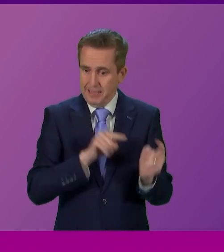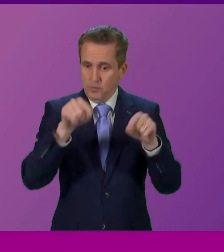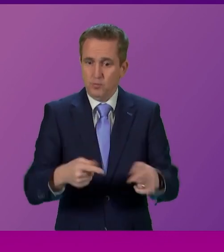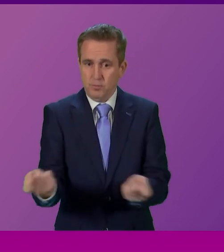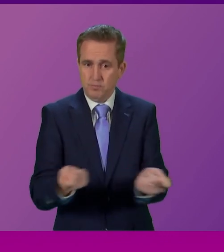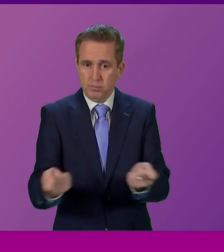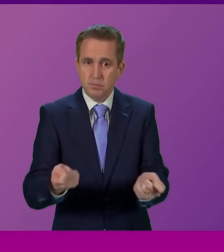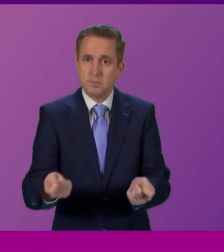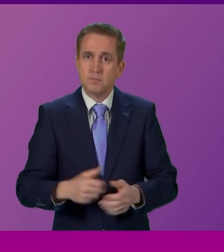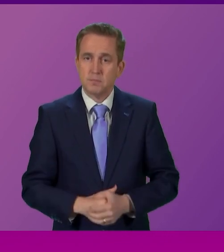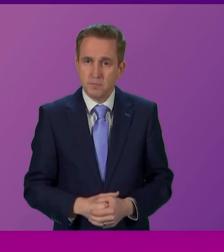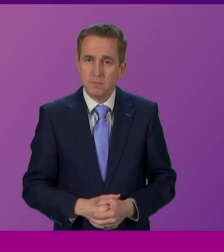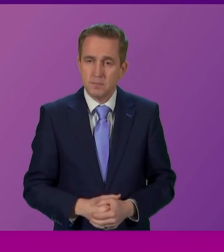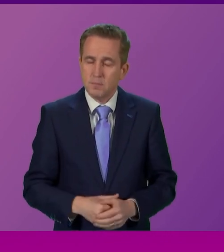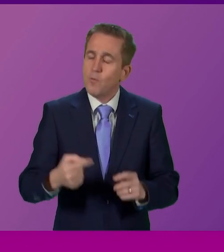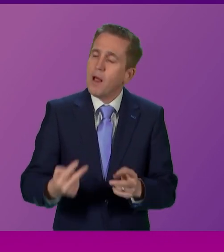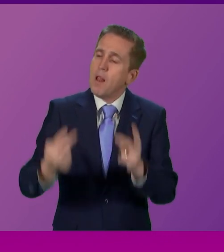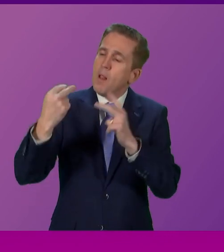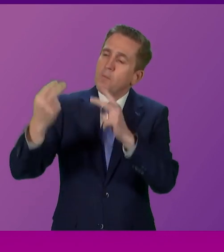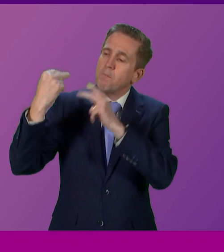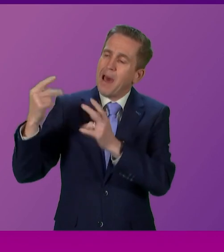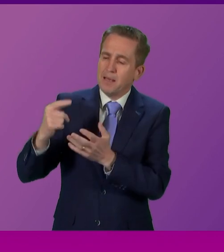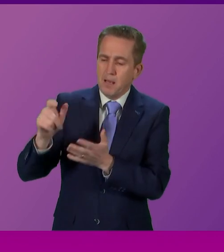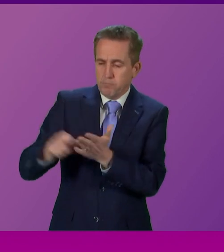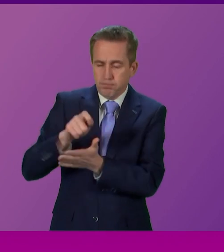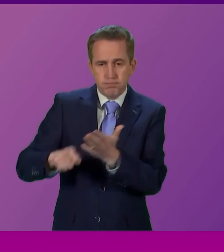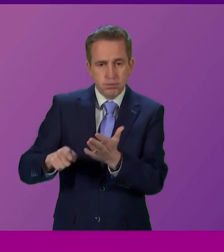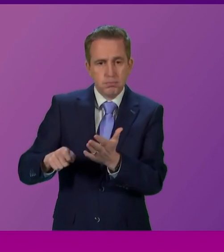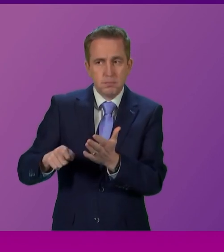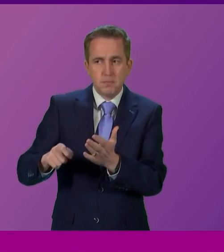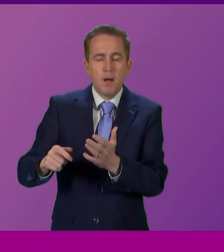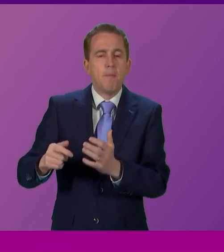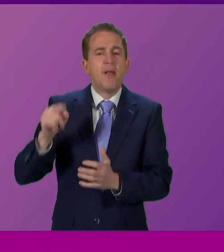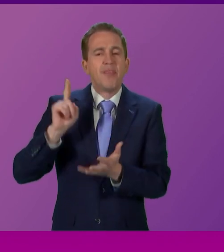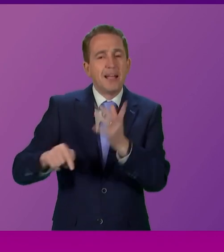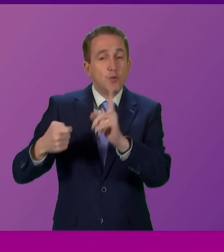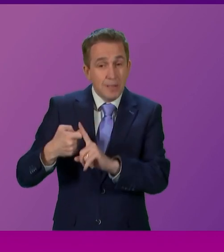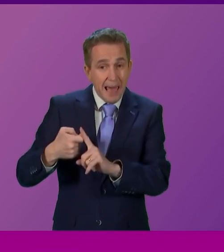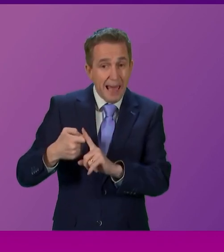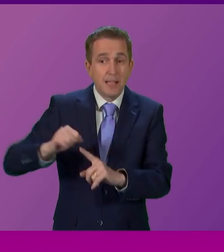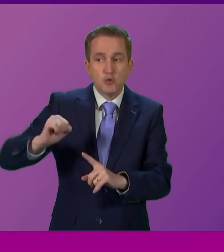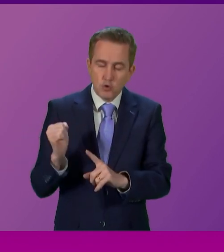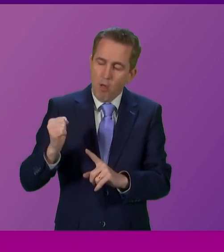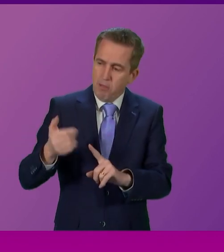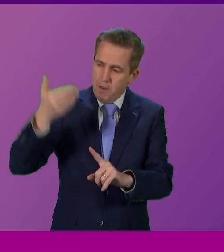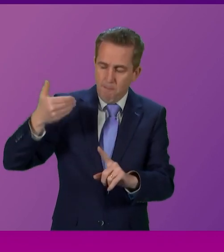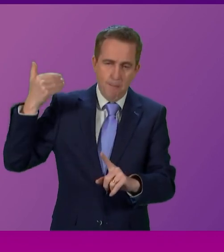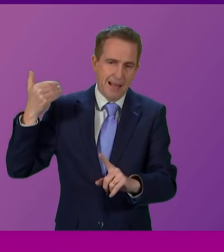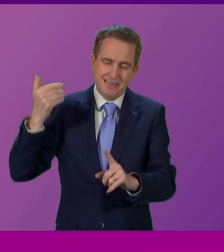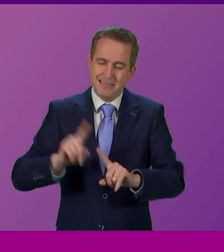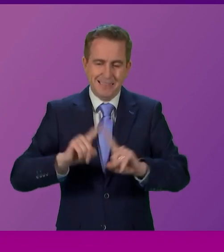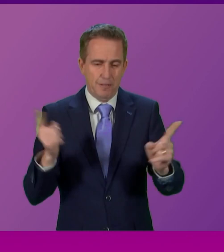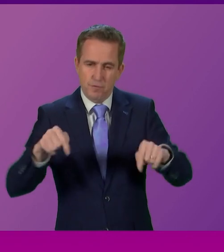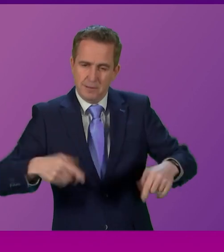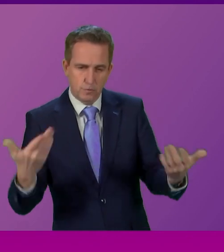listen to the cries of decisions of elections past but that is a Scotland and indeed a UK that is no longer recognisable.